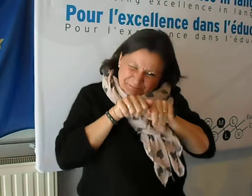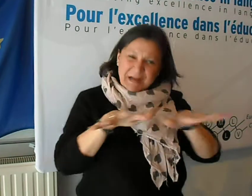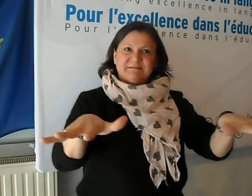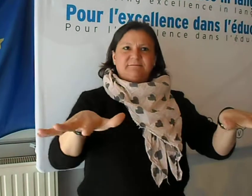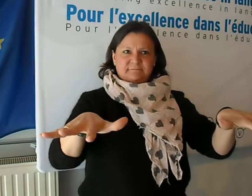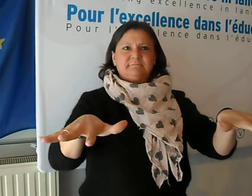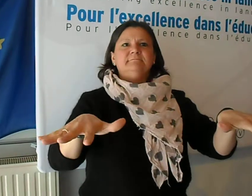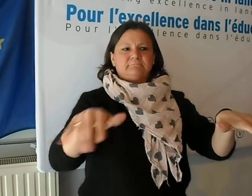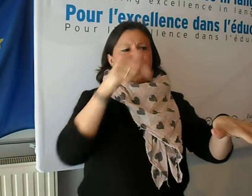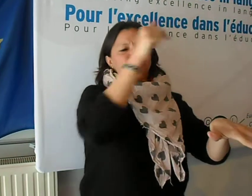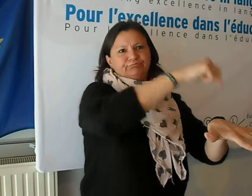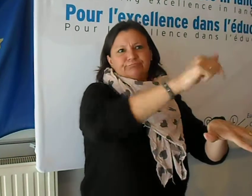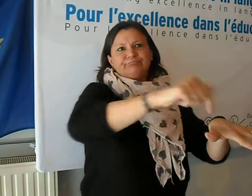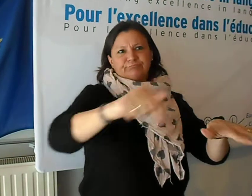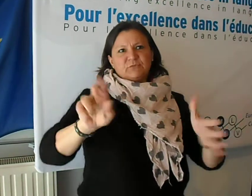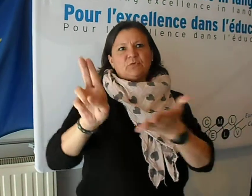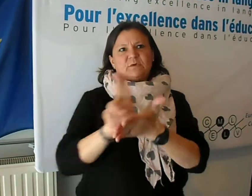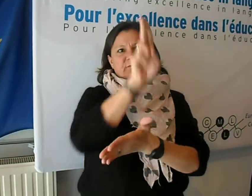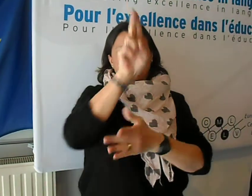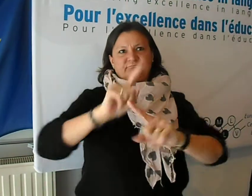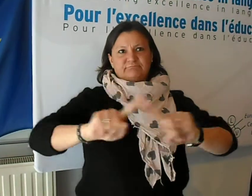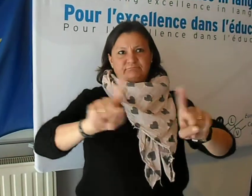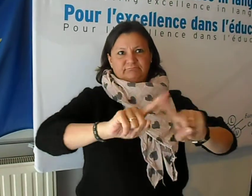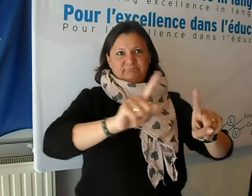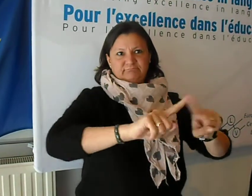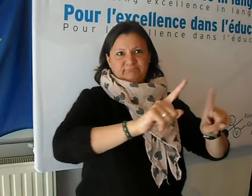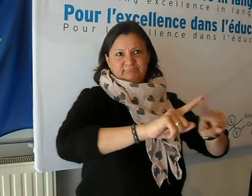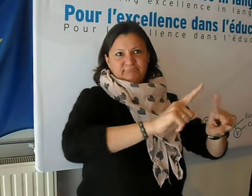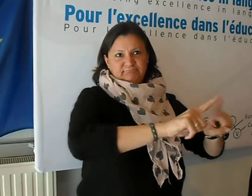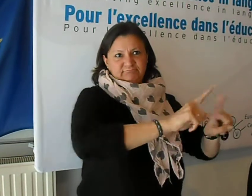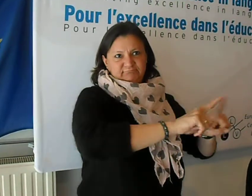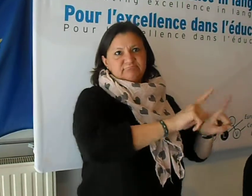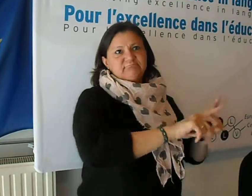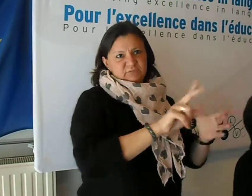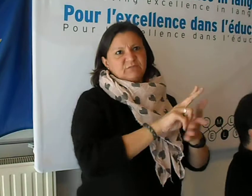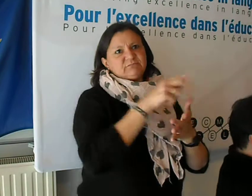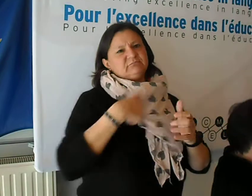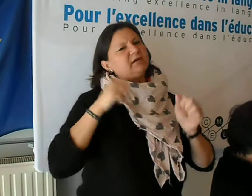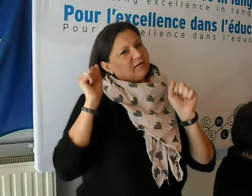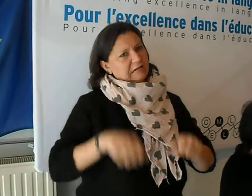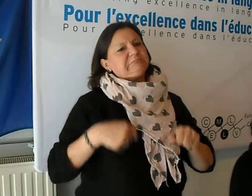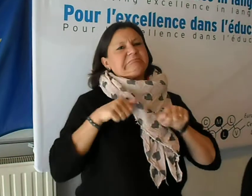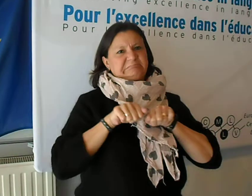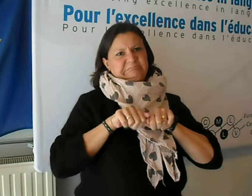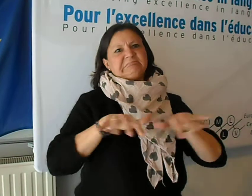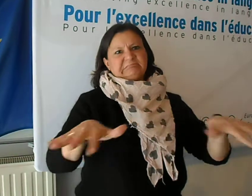I feel I'm able to apply the SEFA in several areas of the work.